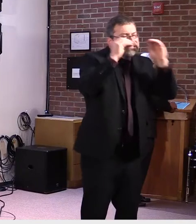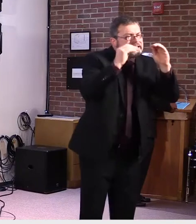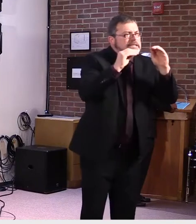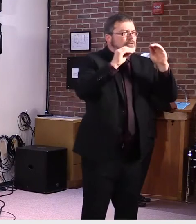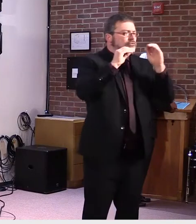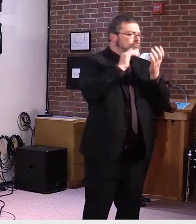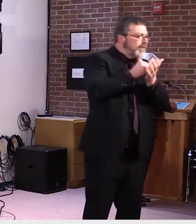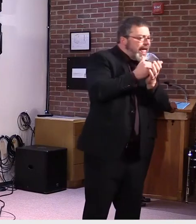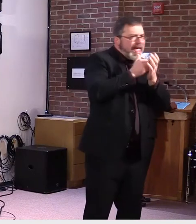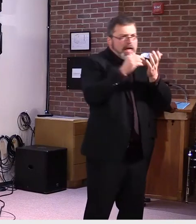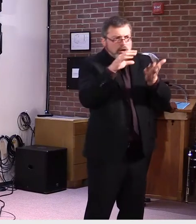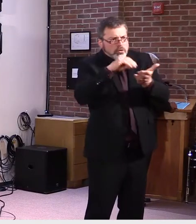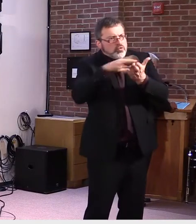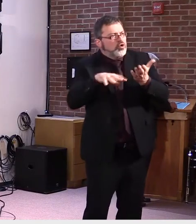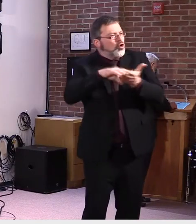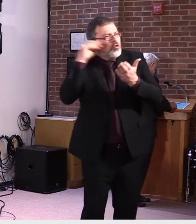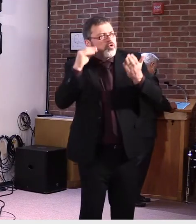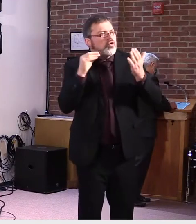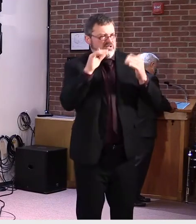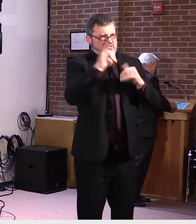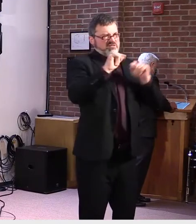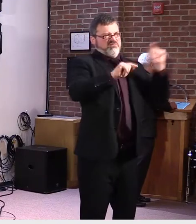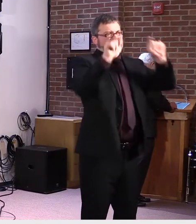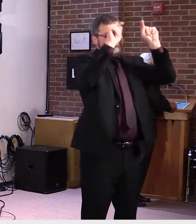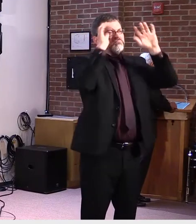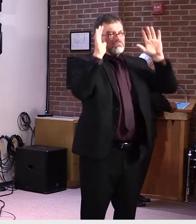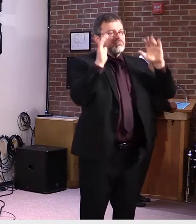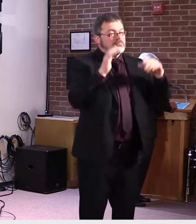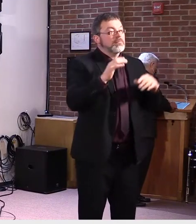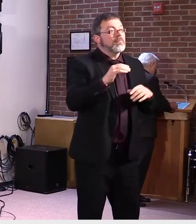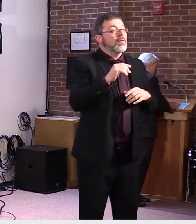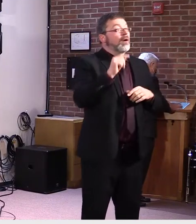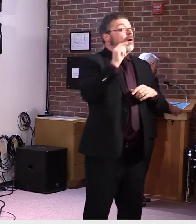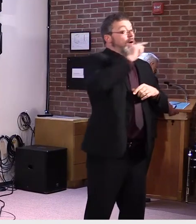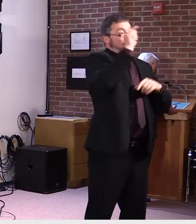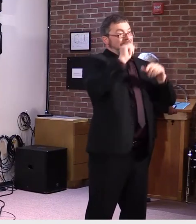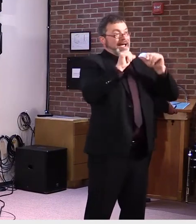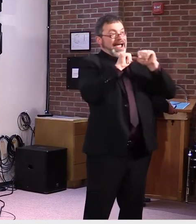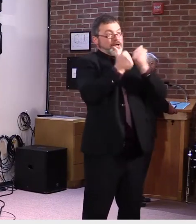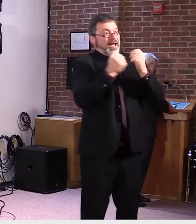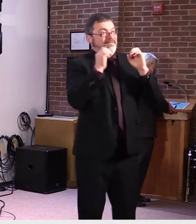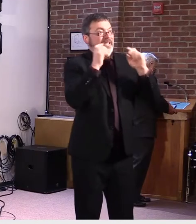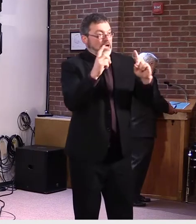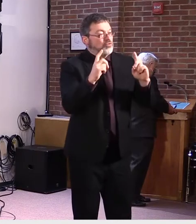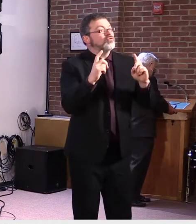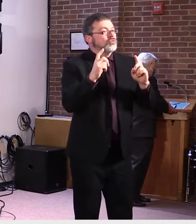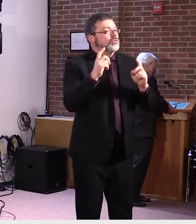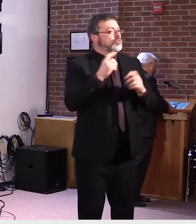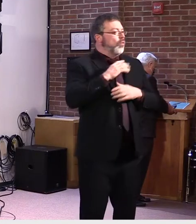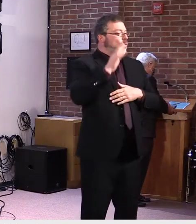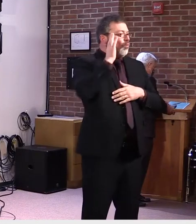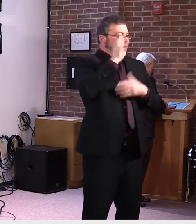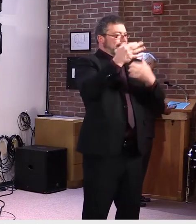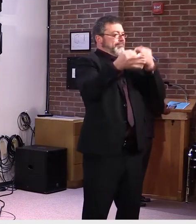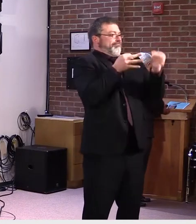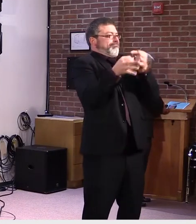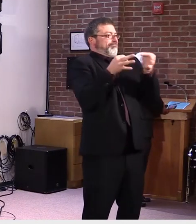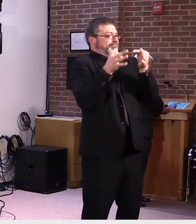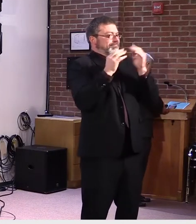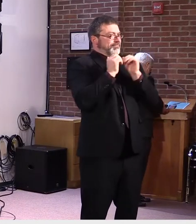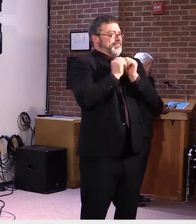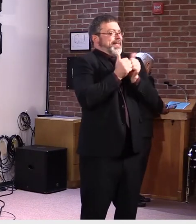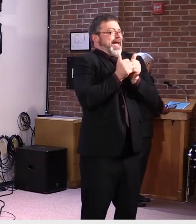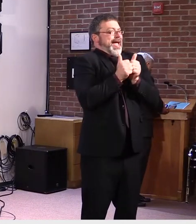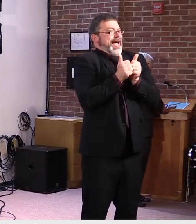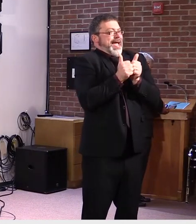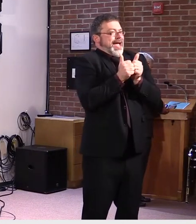The focus of districts and the Agency of Education is now on the how of reopening our schools. We are interested in maintaining stability in